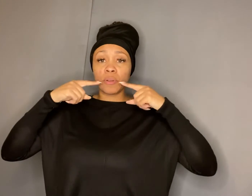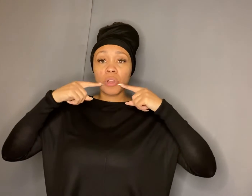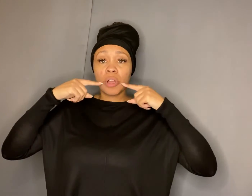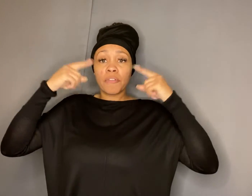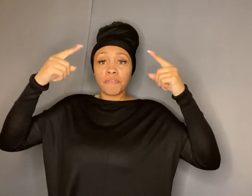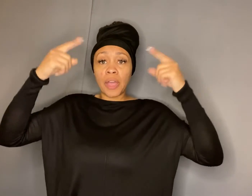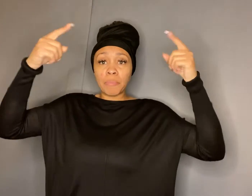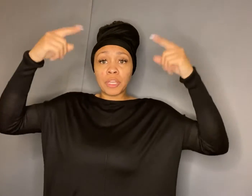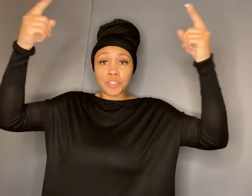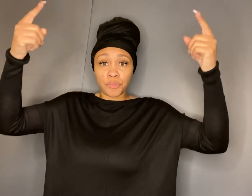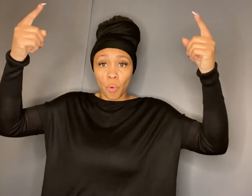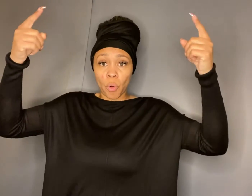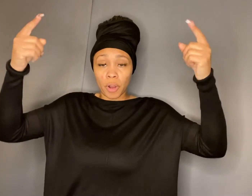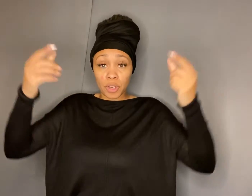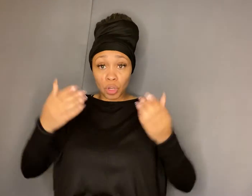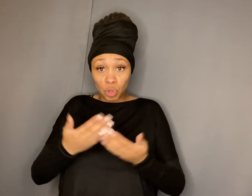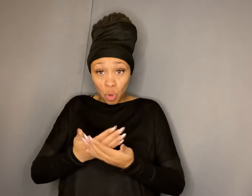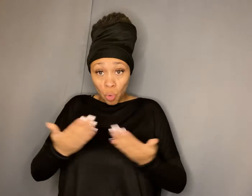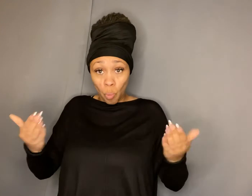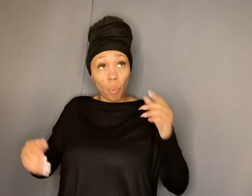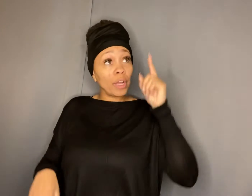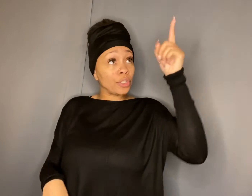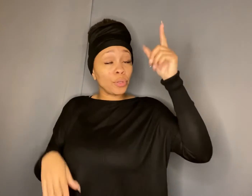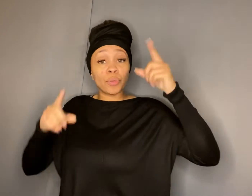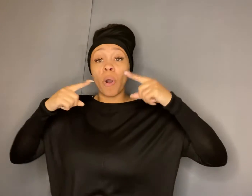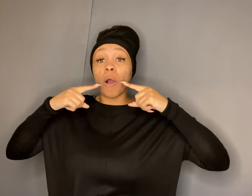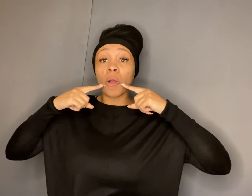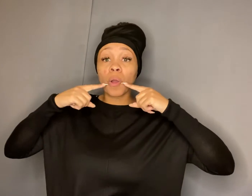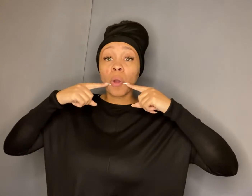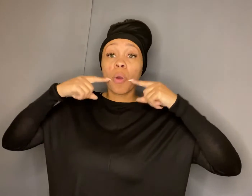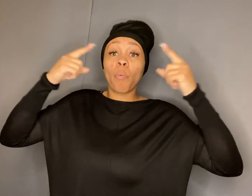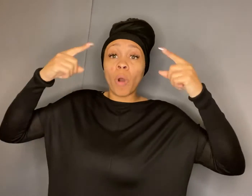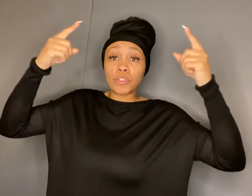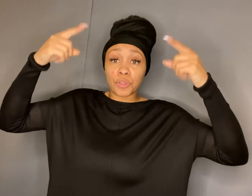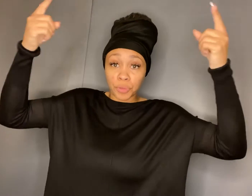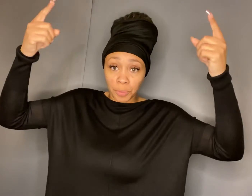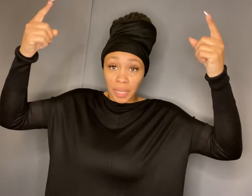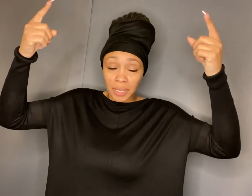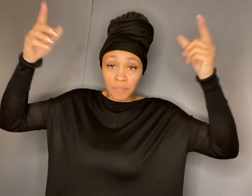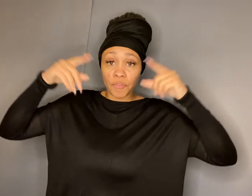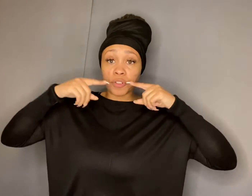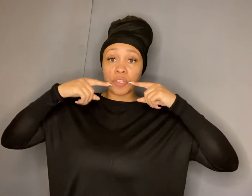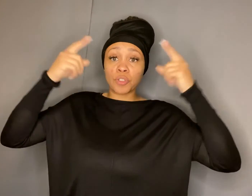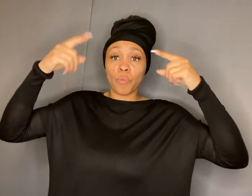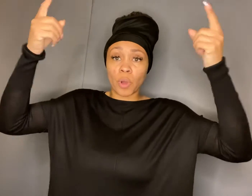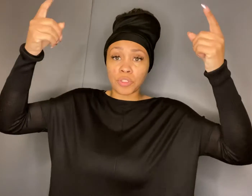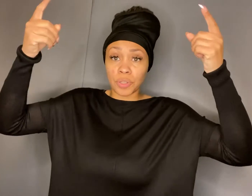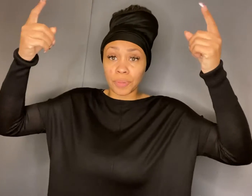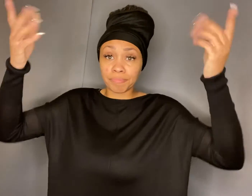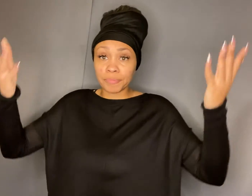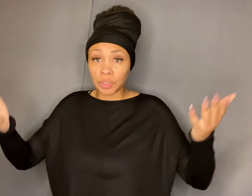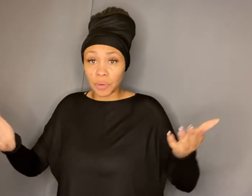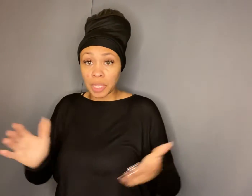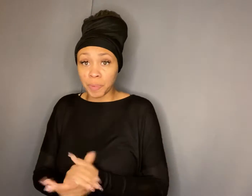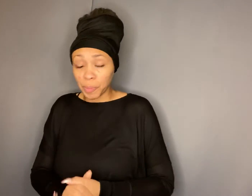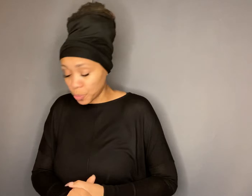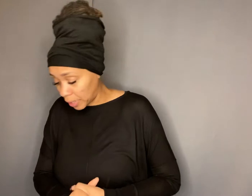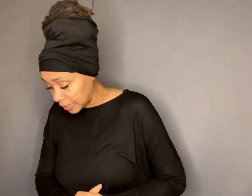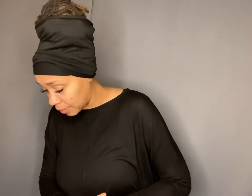famous for what you are one two three versus one two so that's pretty much what i did